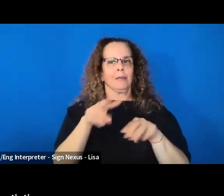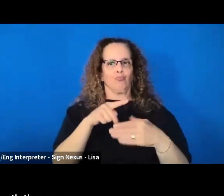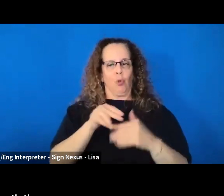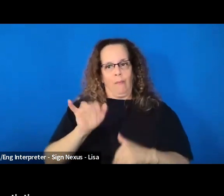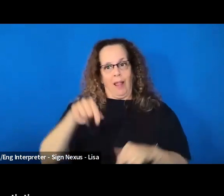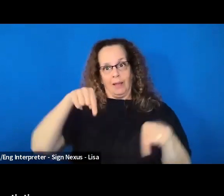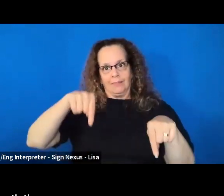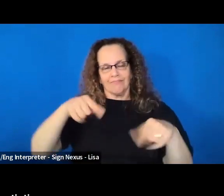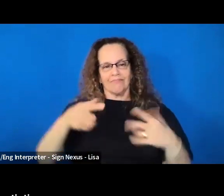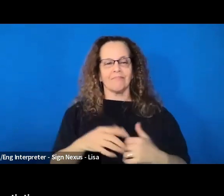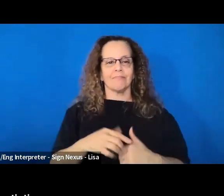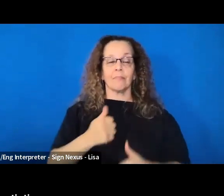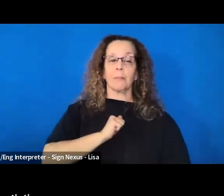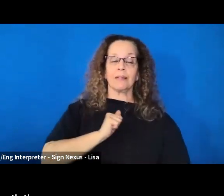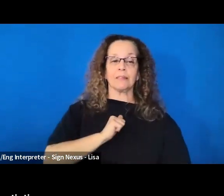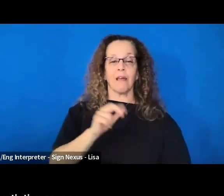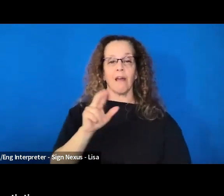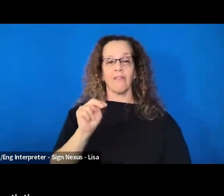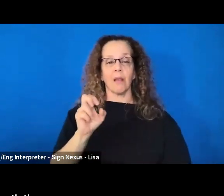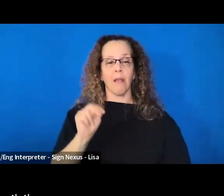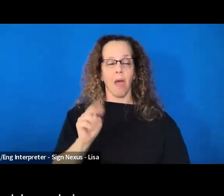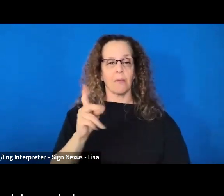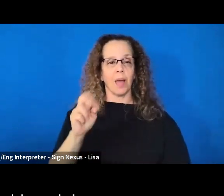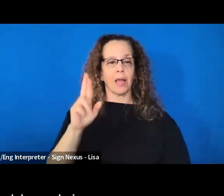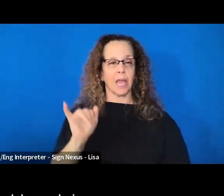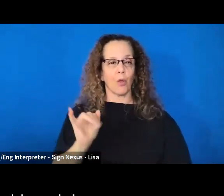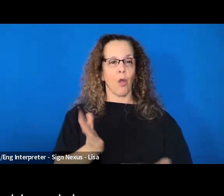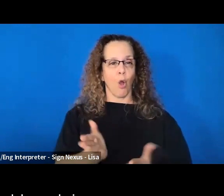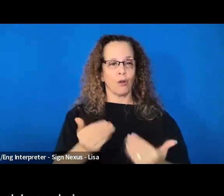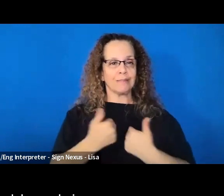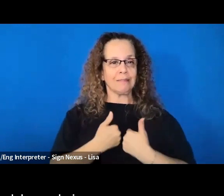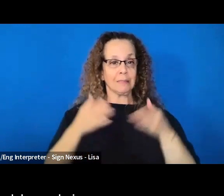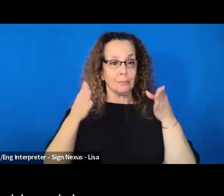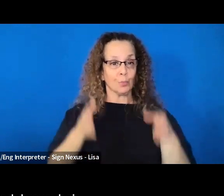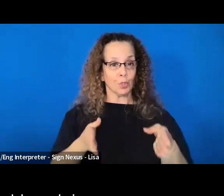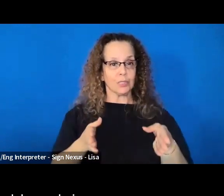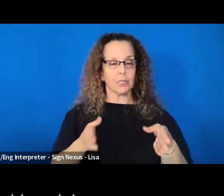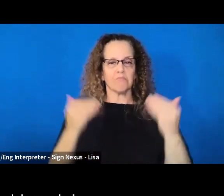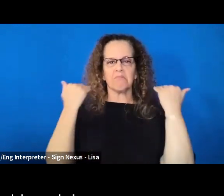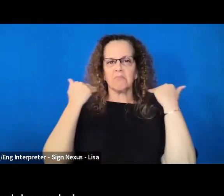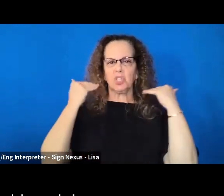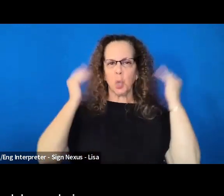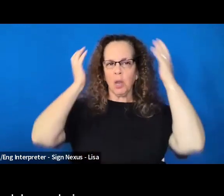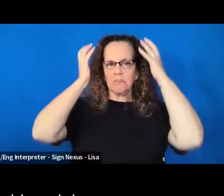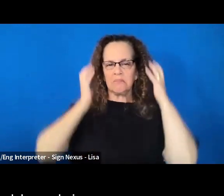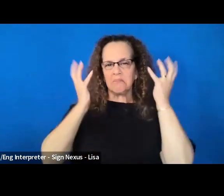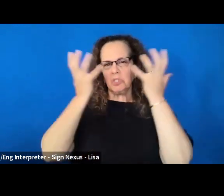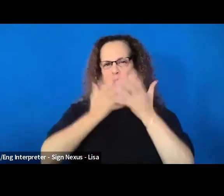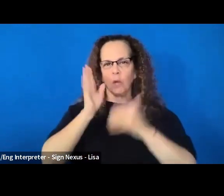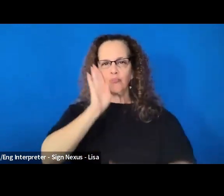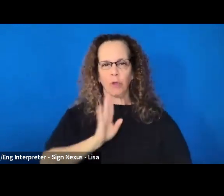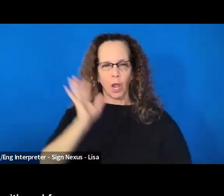I am a non-binary autistic person with short, shaggy, dark brown hair.